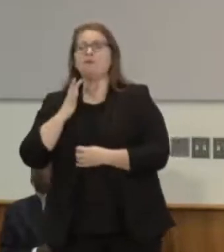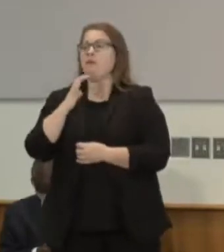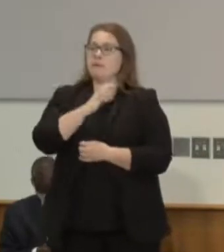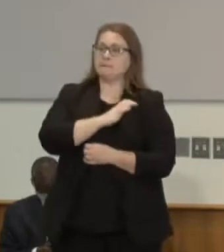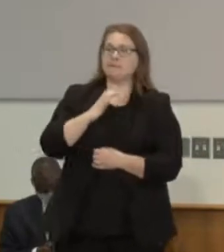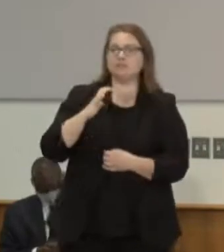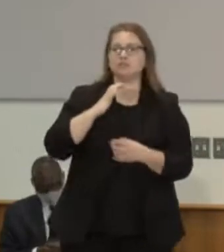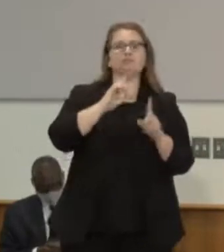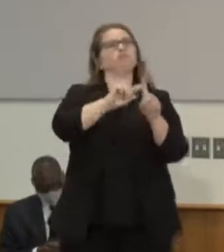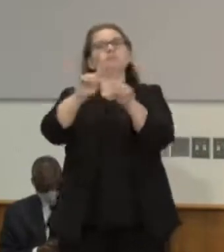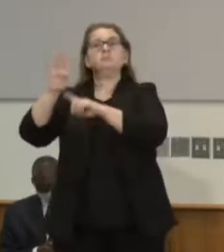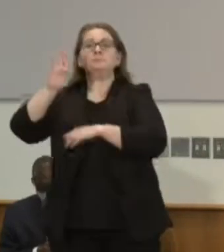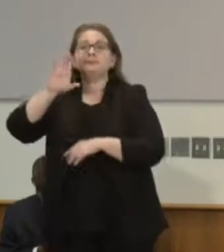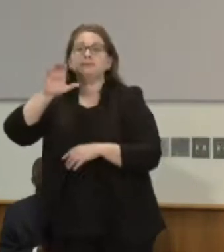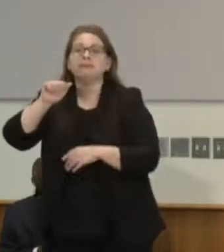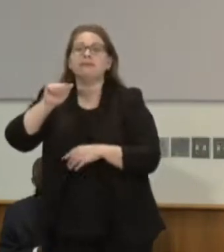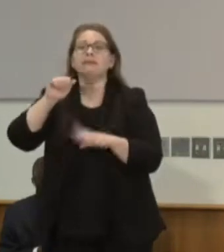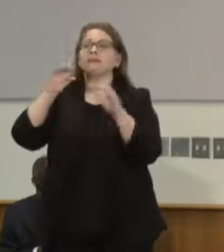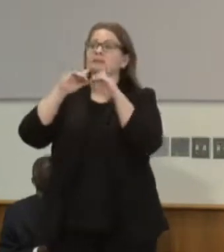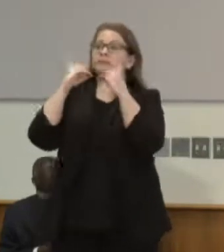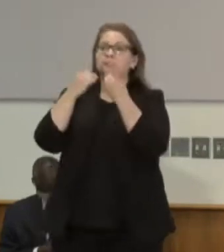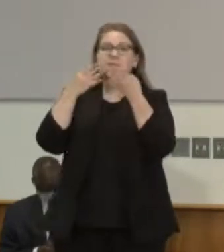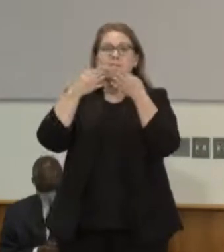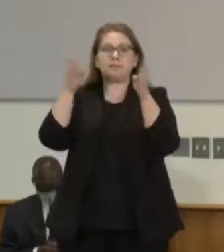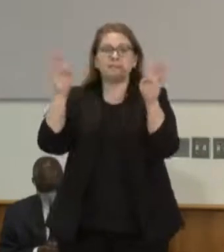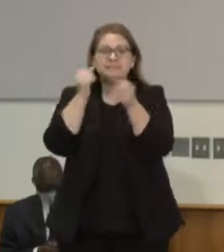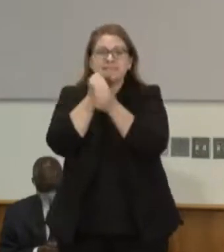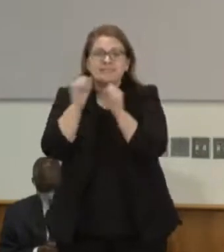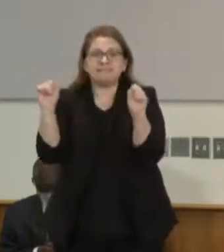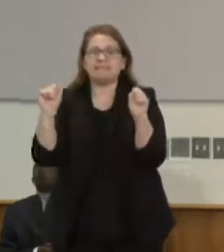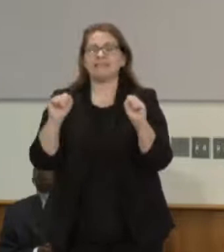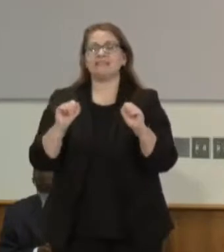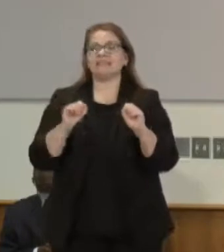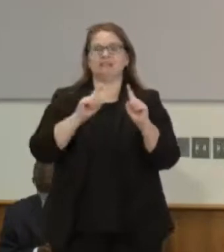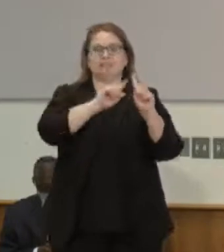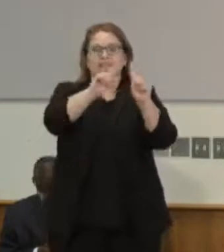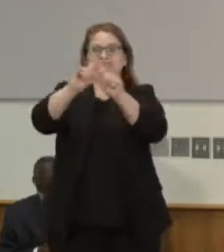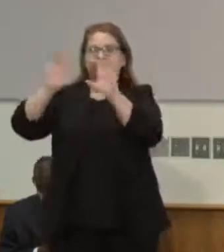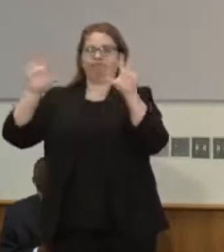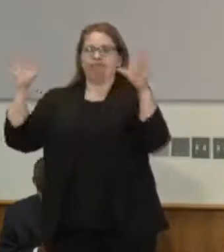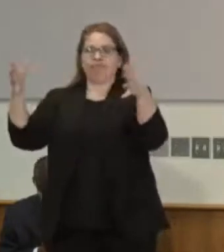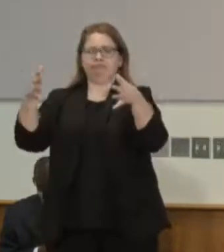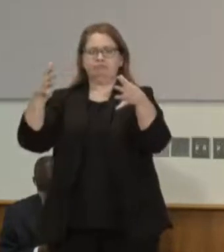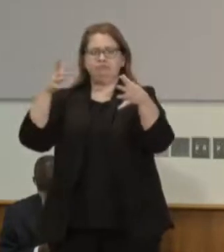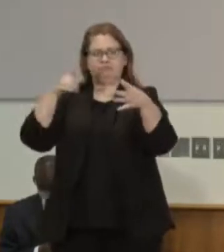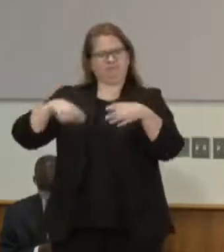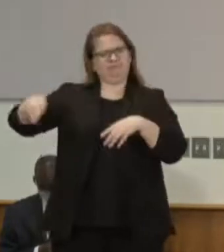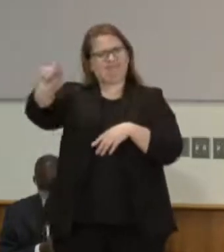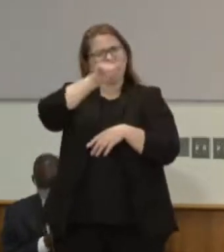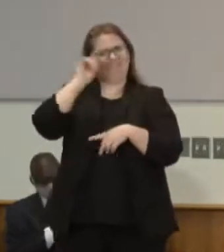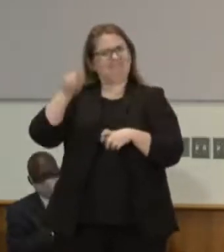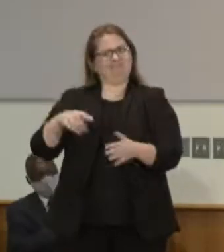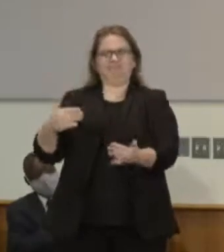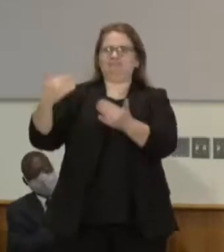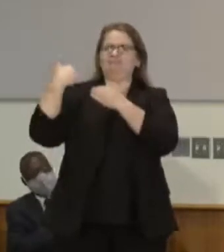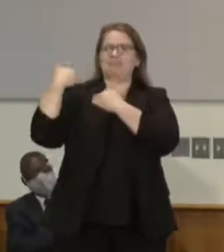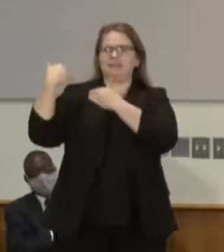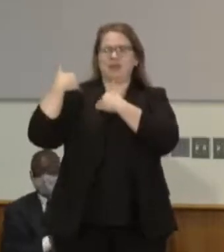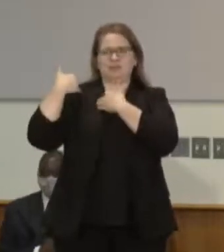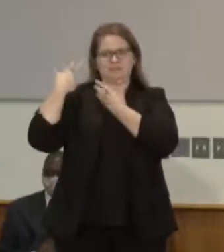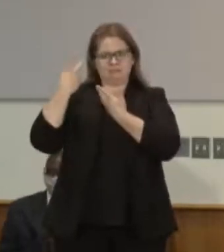the Department of public safety and the way that we hold government accountable is through our votes voter